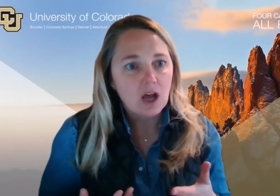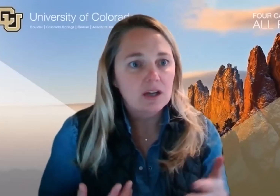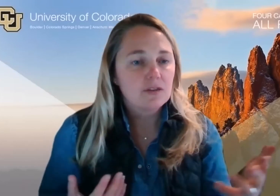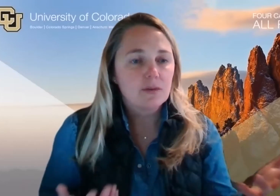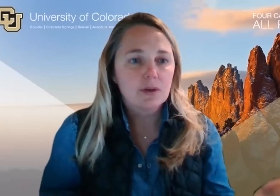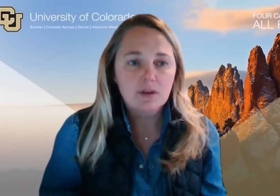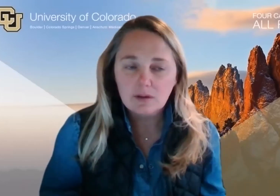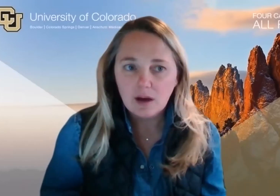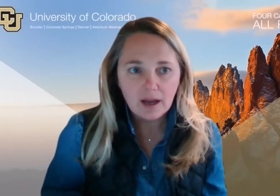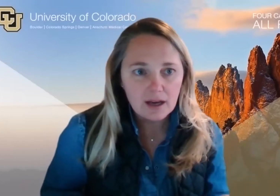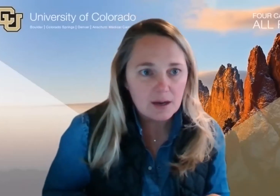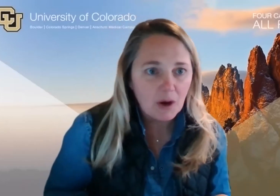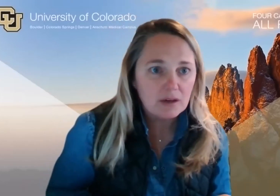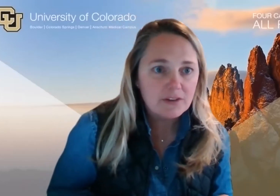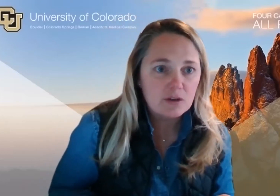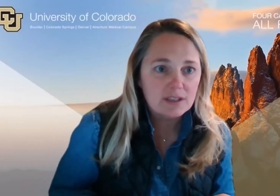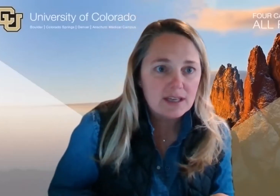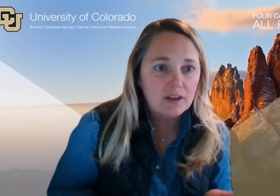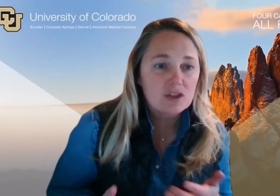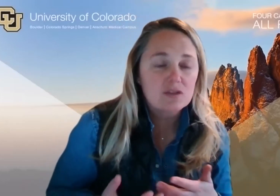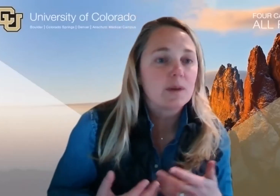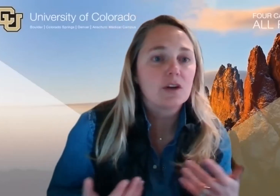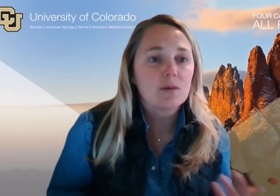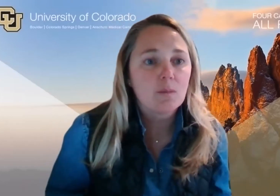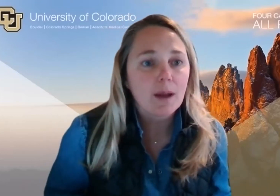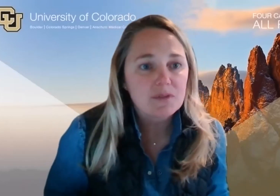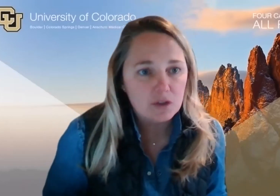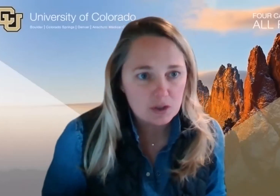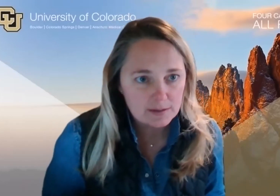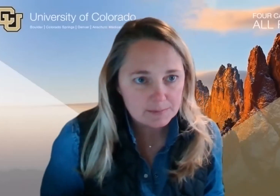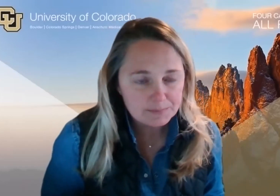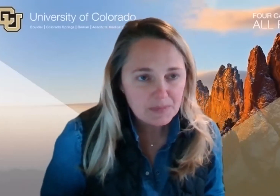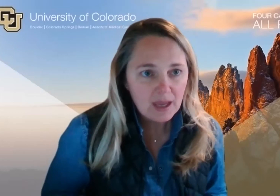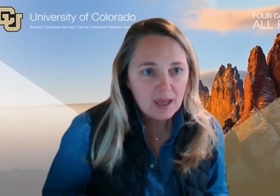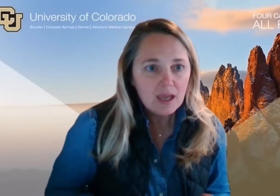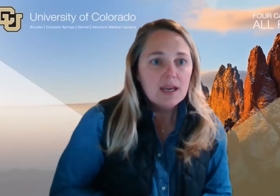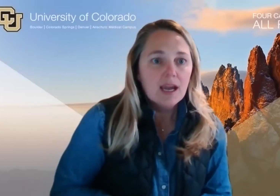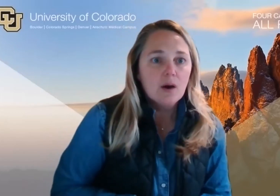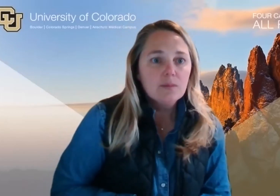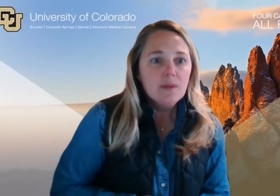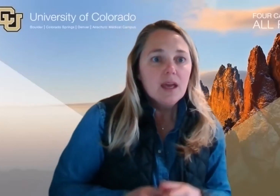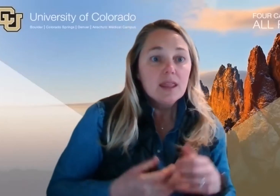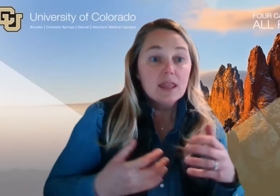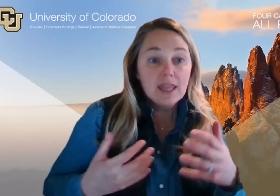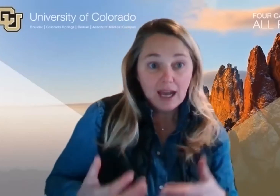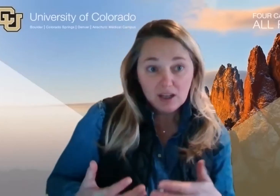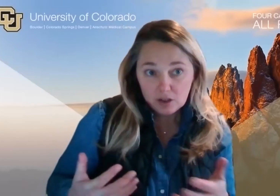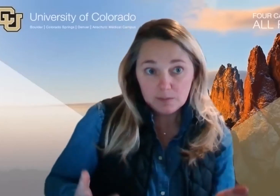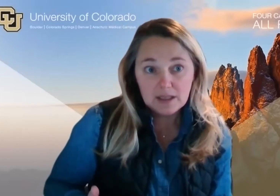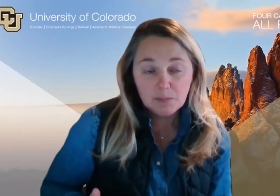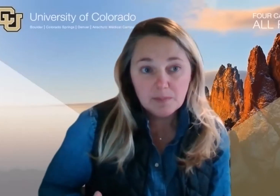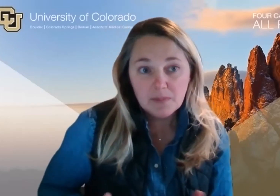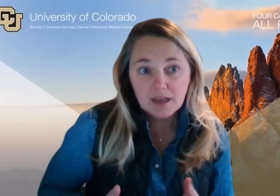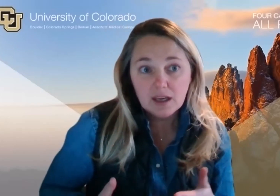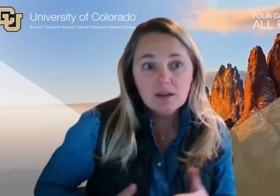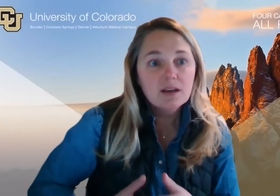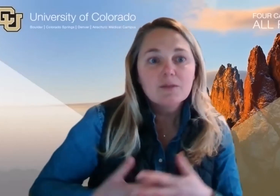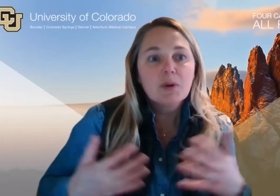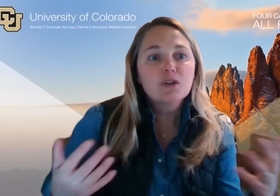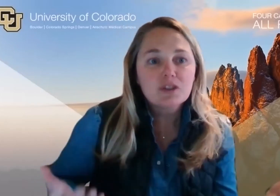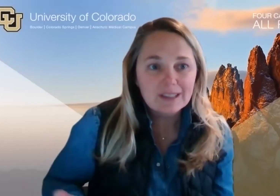cataloged through artificial intelligence when they're doing web searches. Now, that could be the